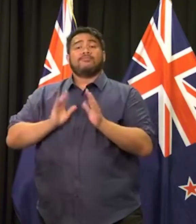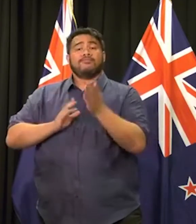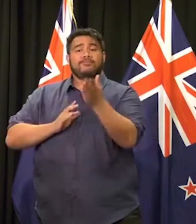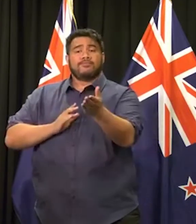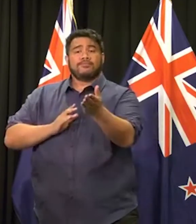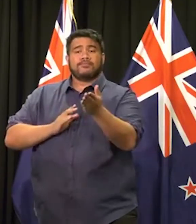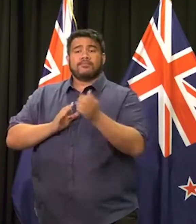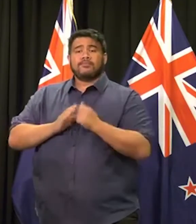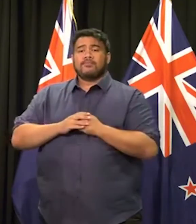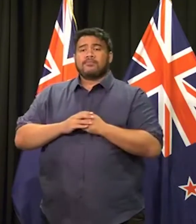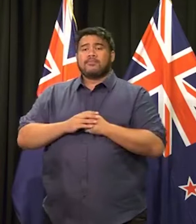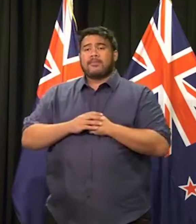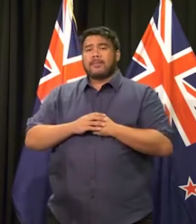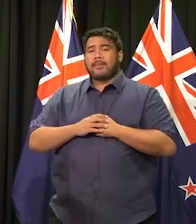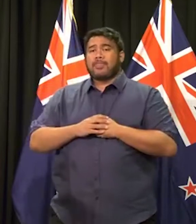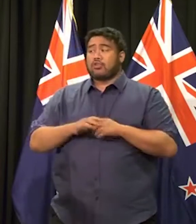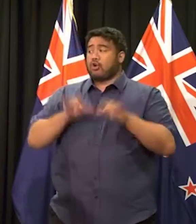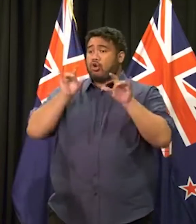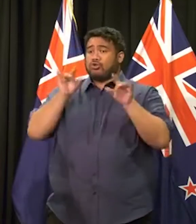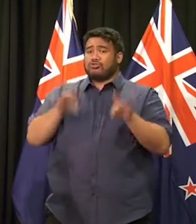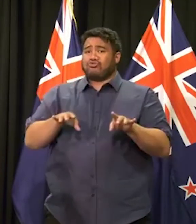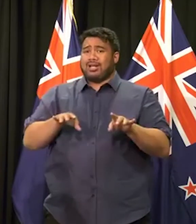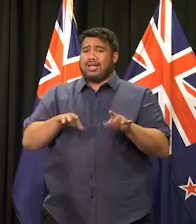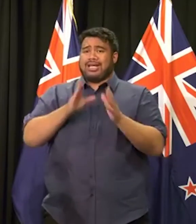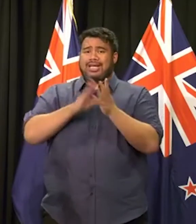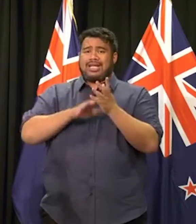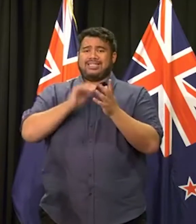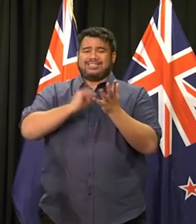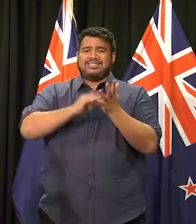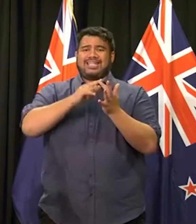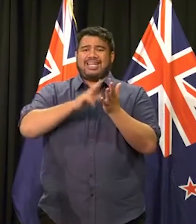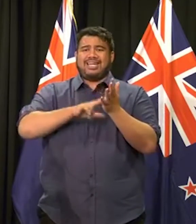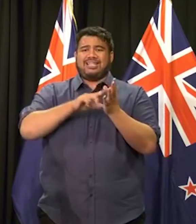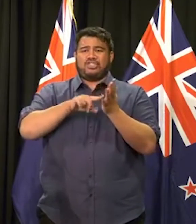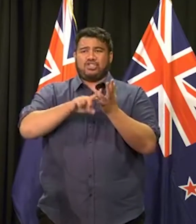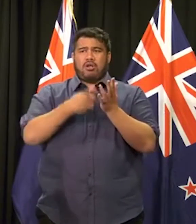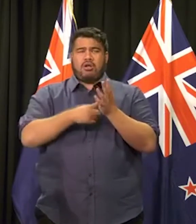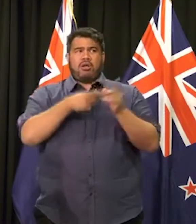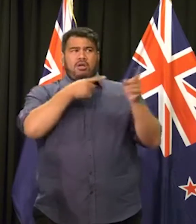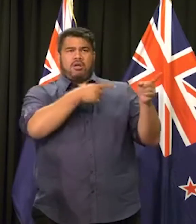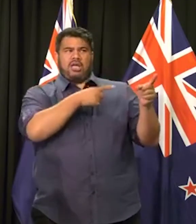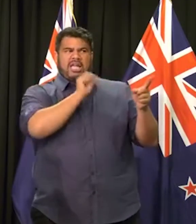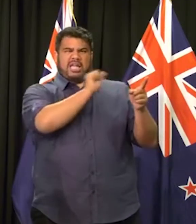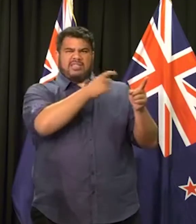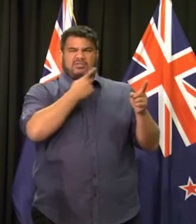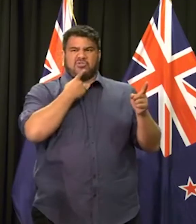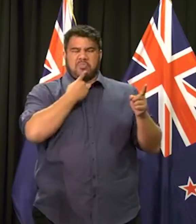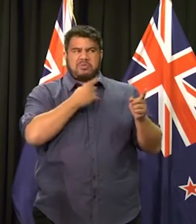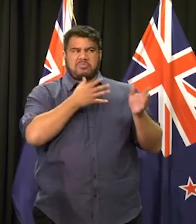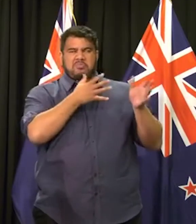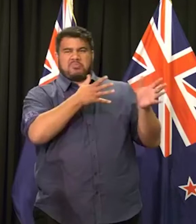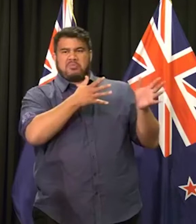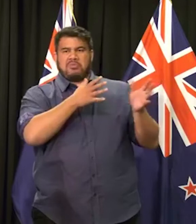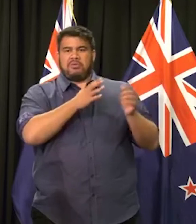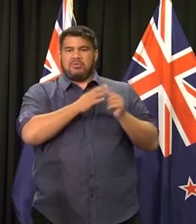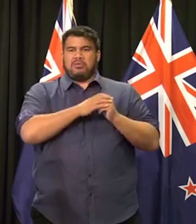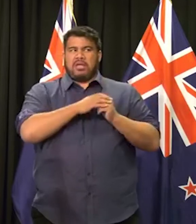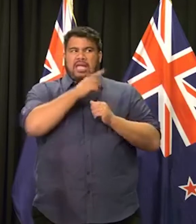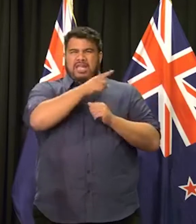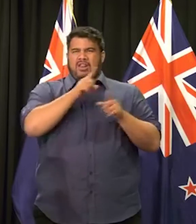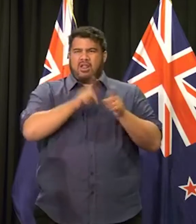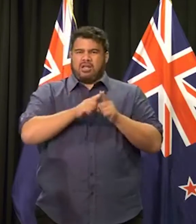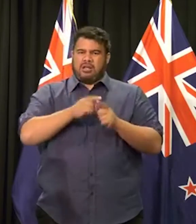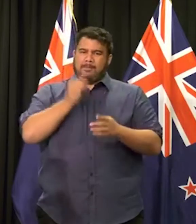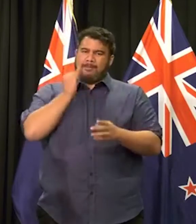What did you think of the comments from the Australian Senator Fraser Hanna about, um, uh, which appeared to blame the